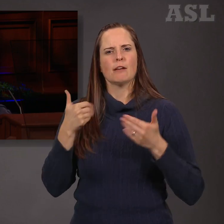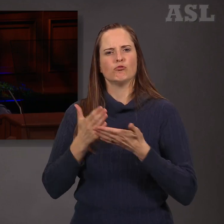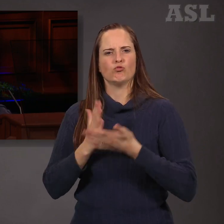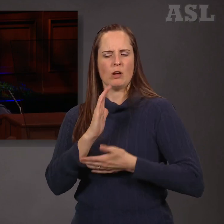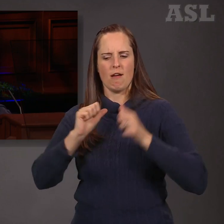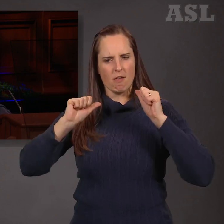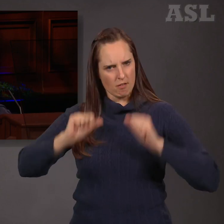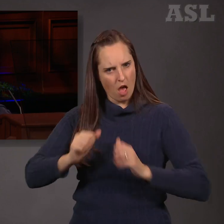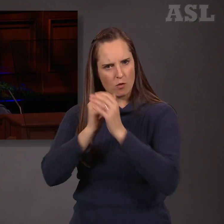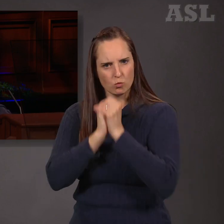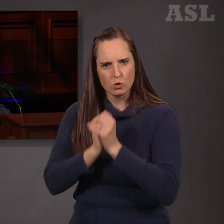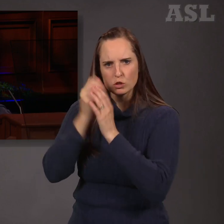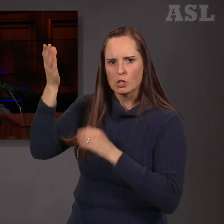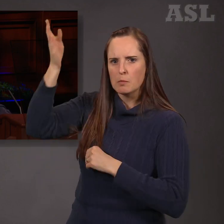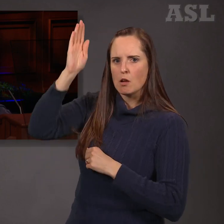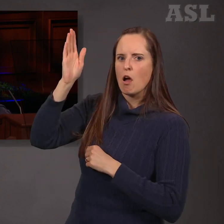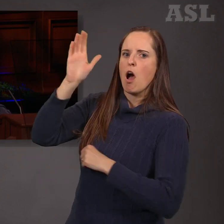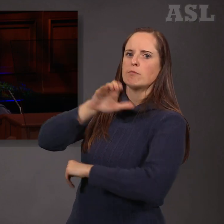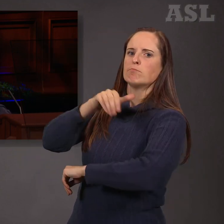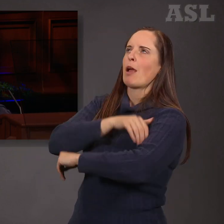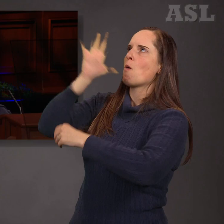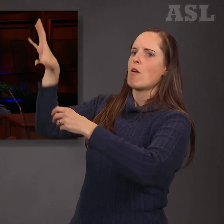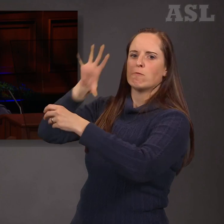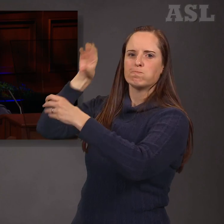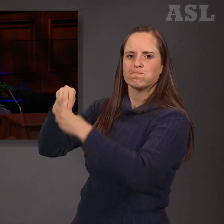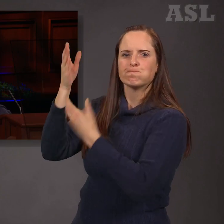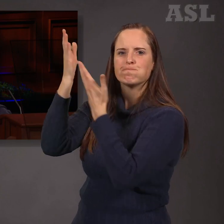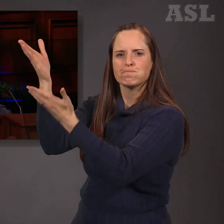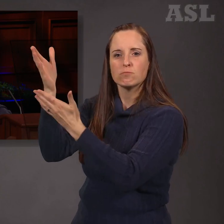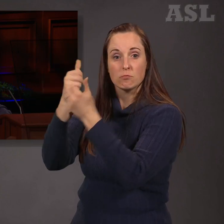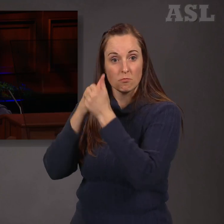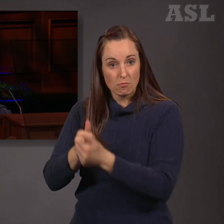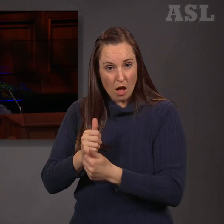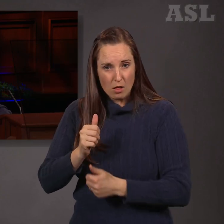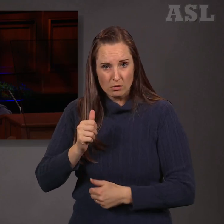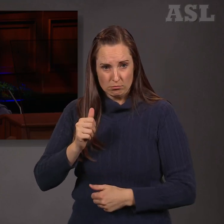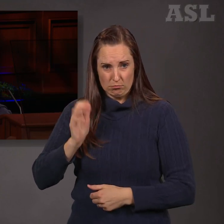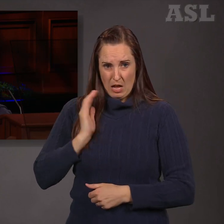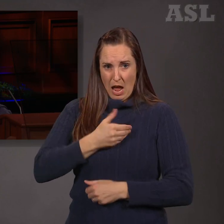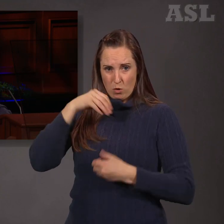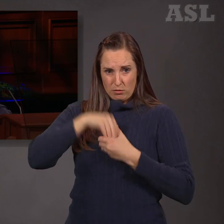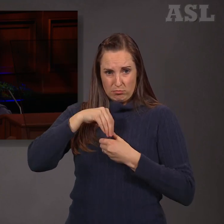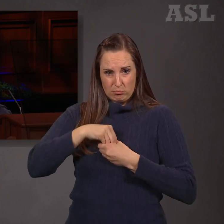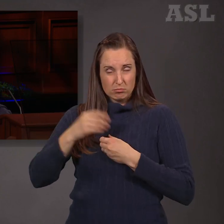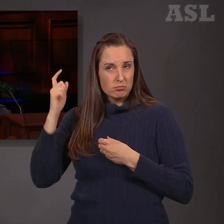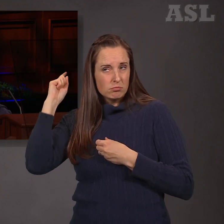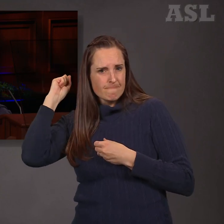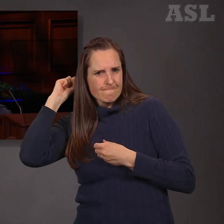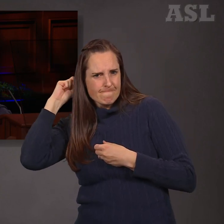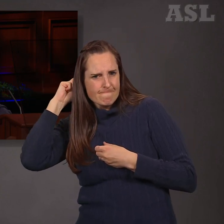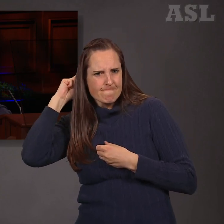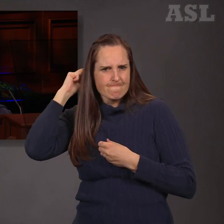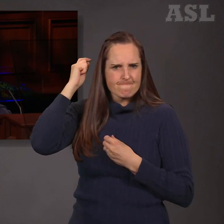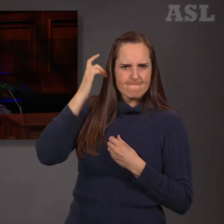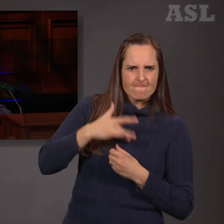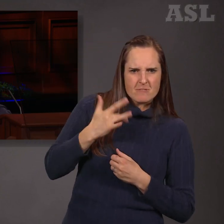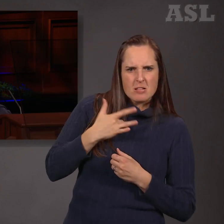Almighty God according to the dictates of our own conscience and allow all men the same privilege.